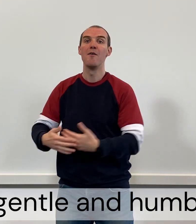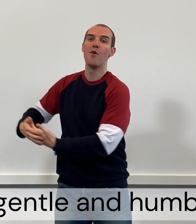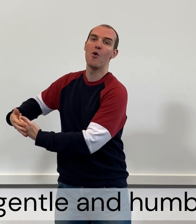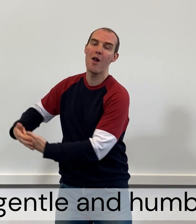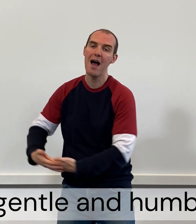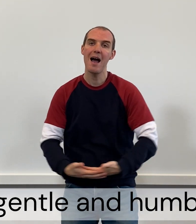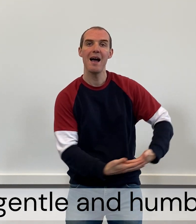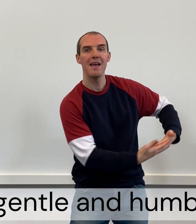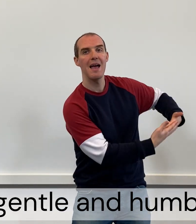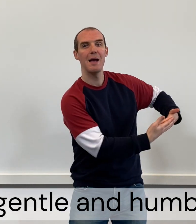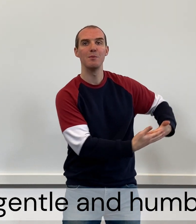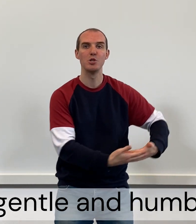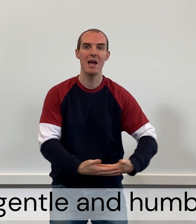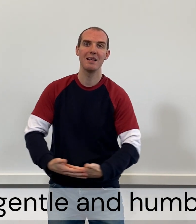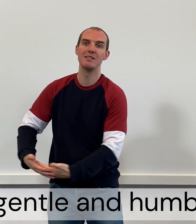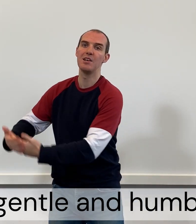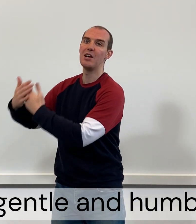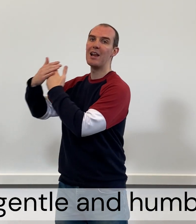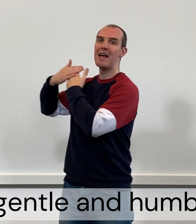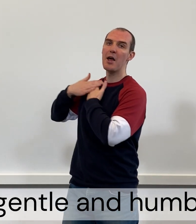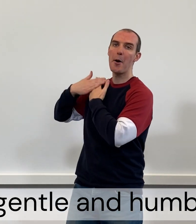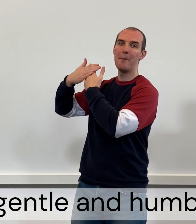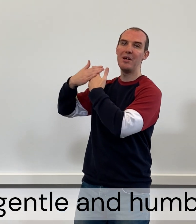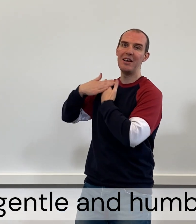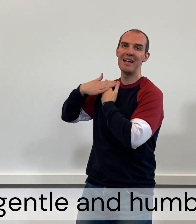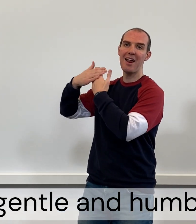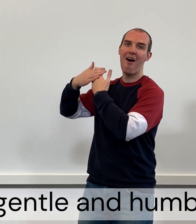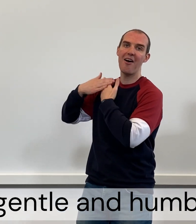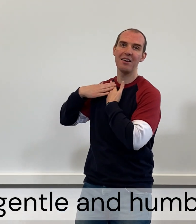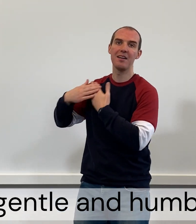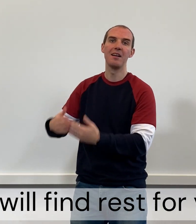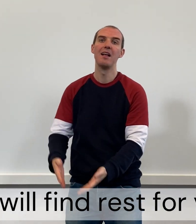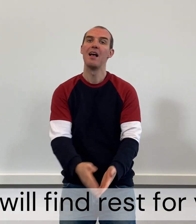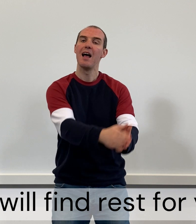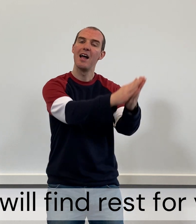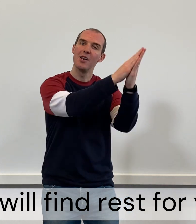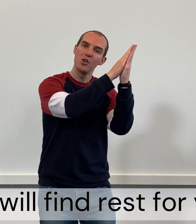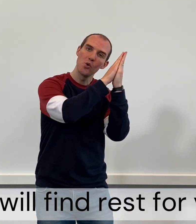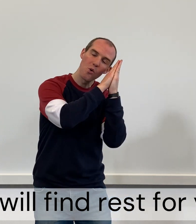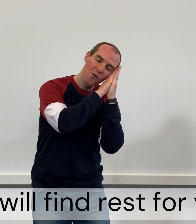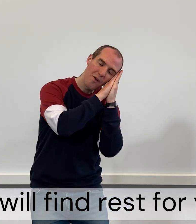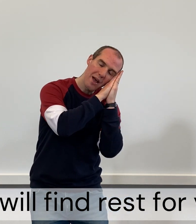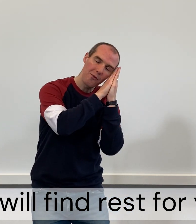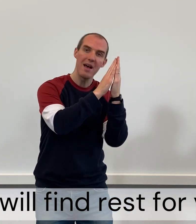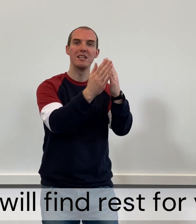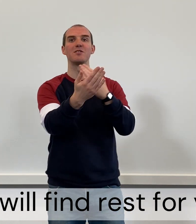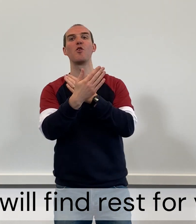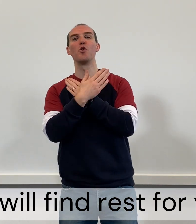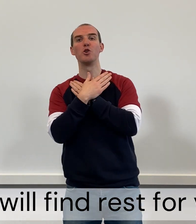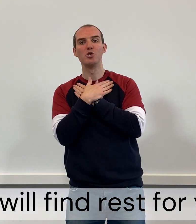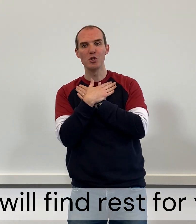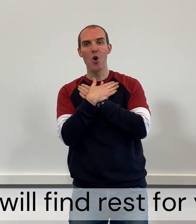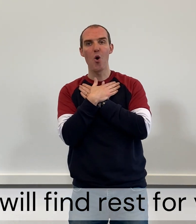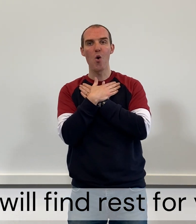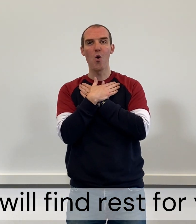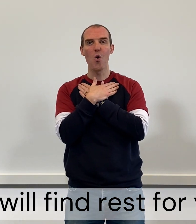for I am gentle and humble in heart, and you will find rest for your souls.